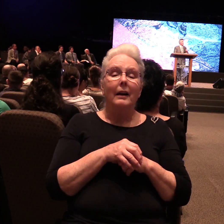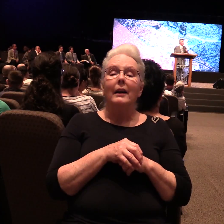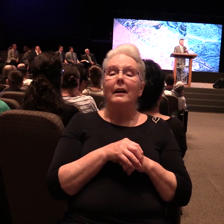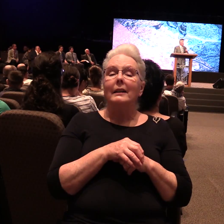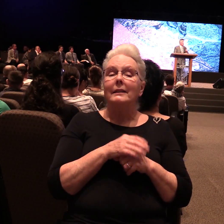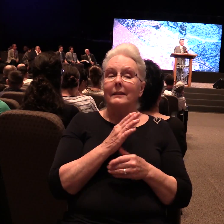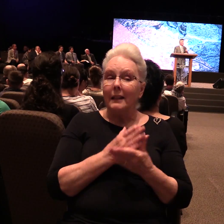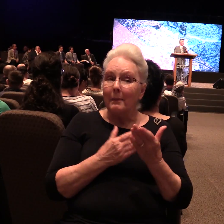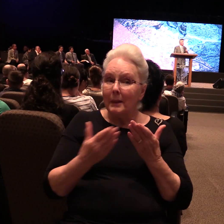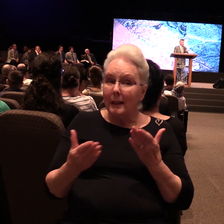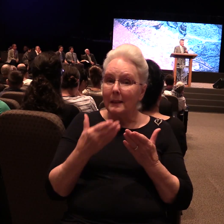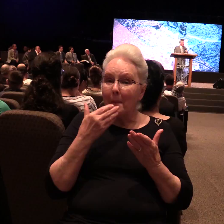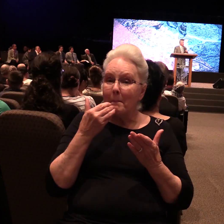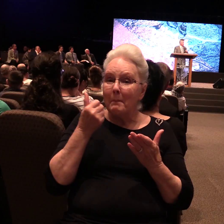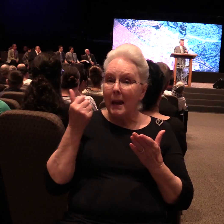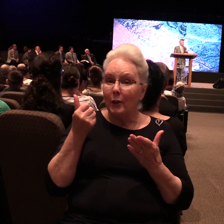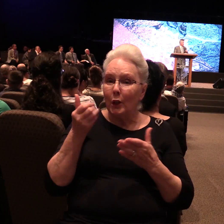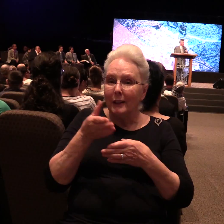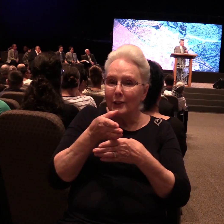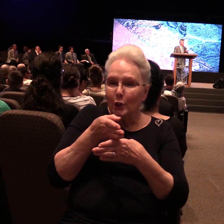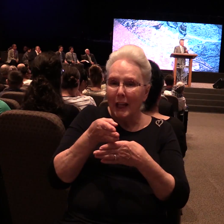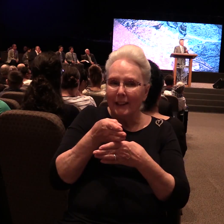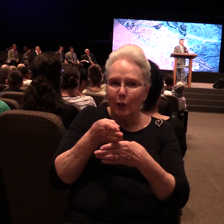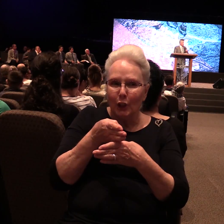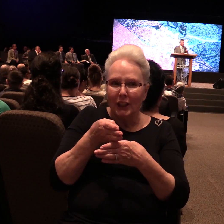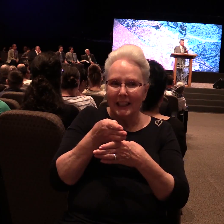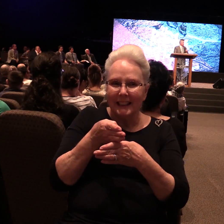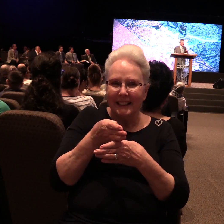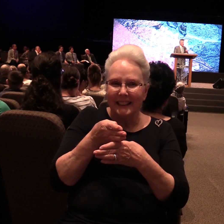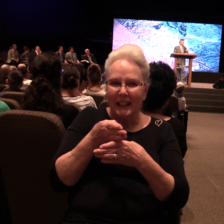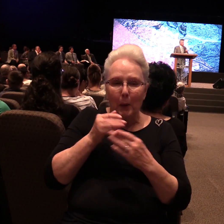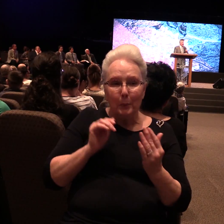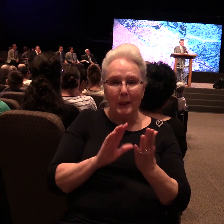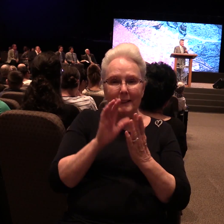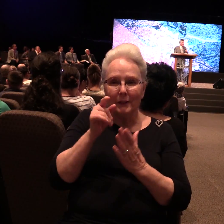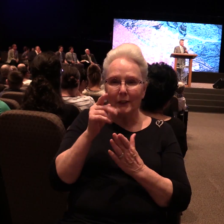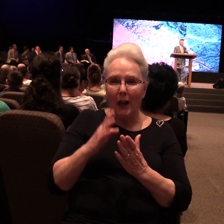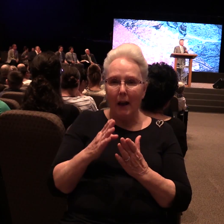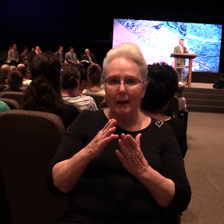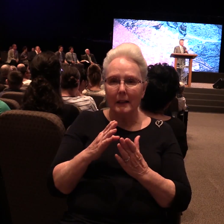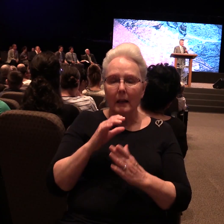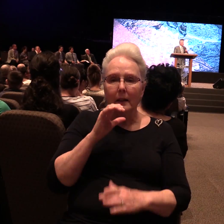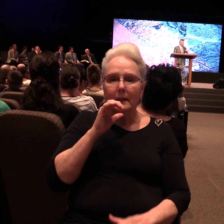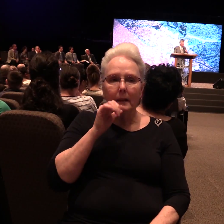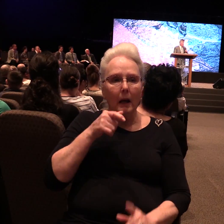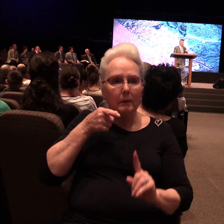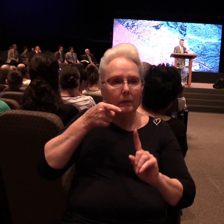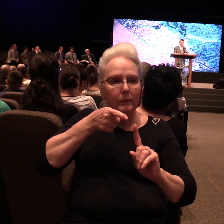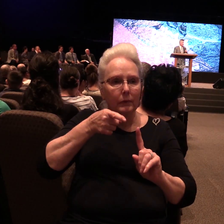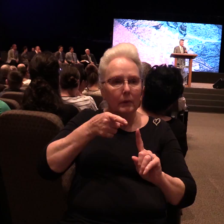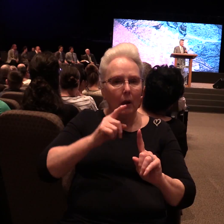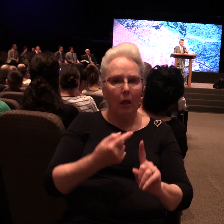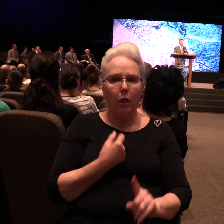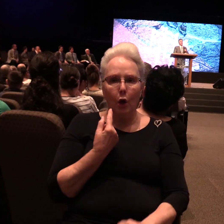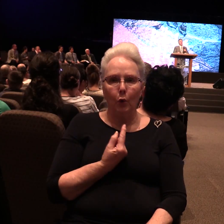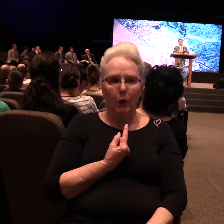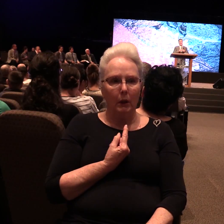Some things are better shared. The presence of God is not meant to be found alone.